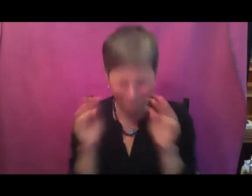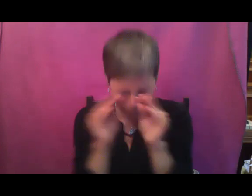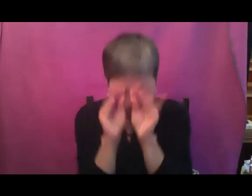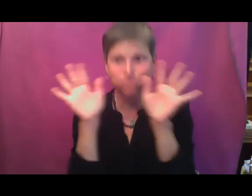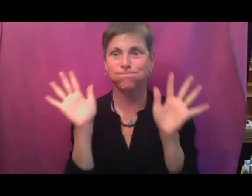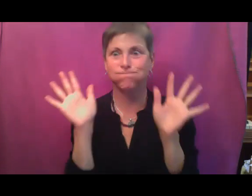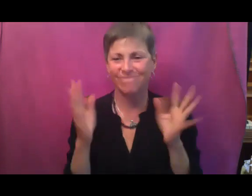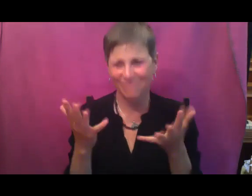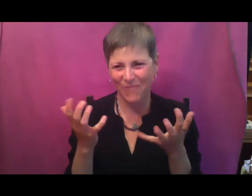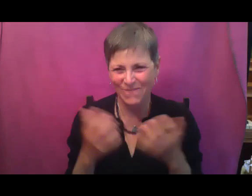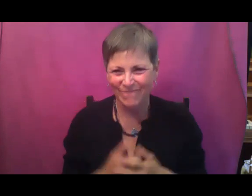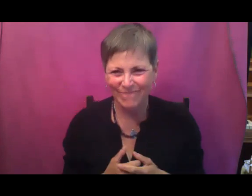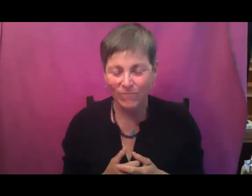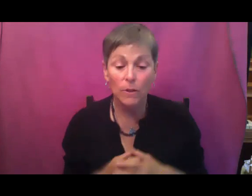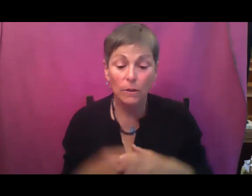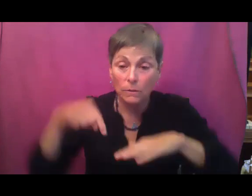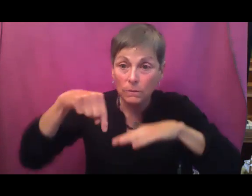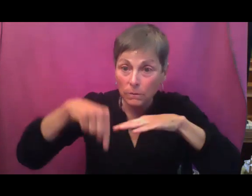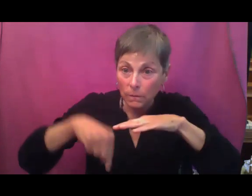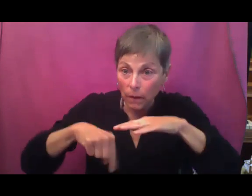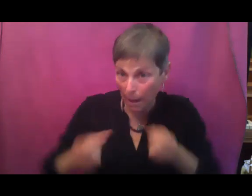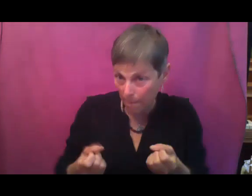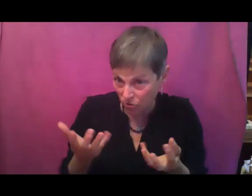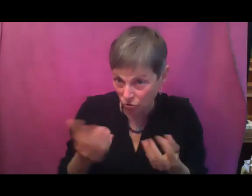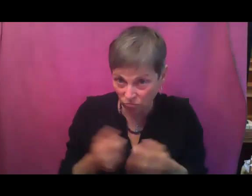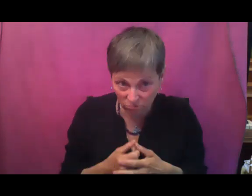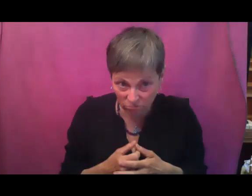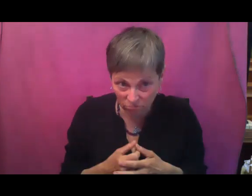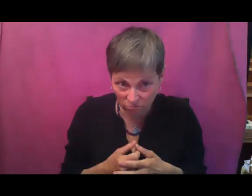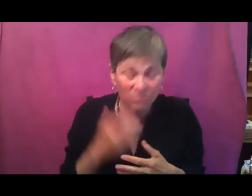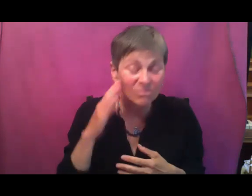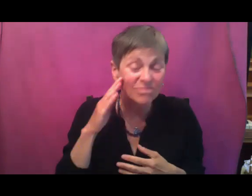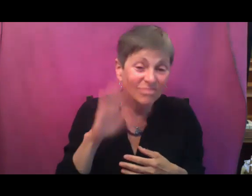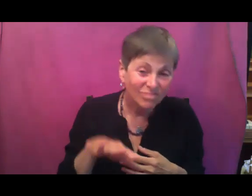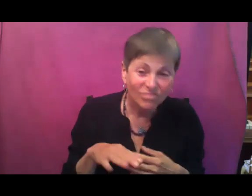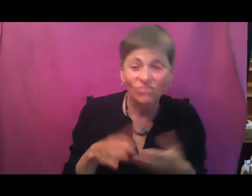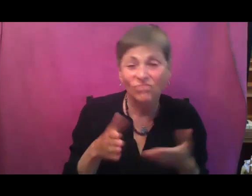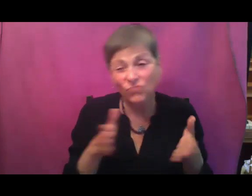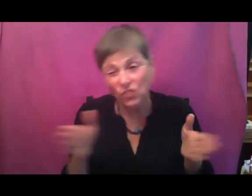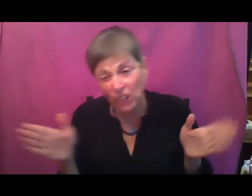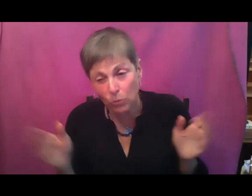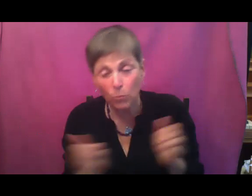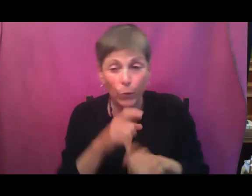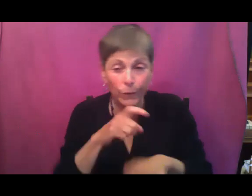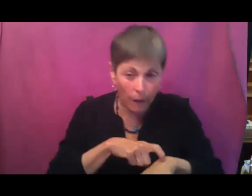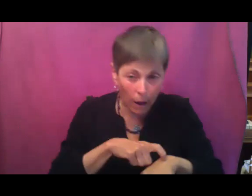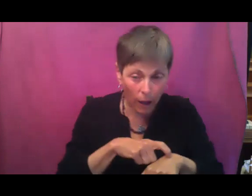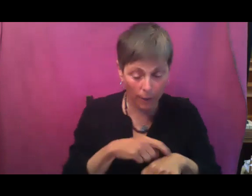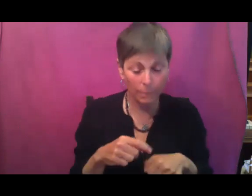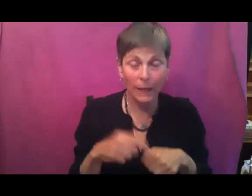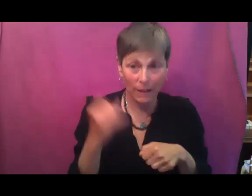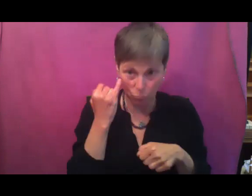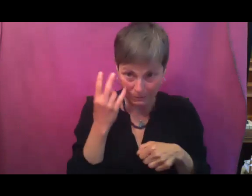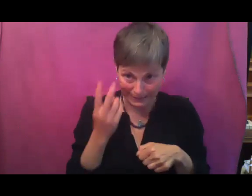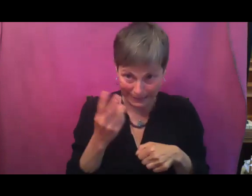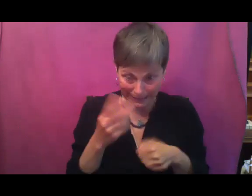let's talk about depth because as a general rule, we want to be sowing all of our seeds about twice the size, twice